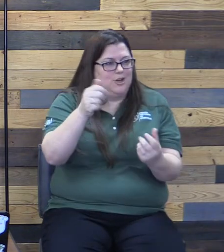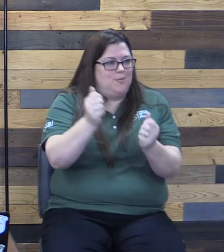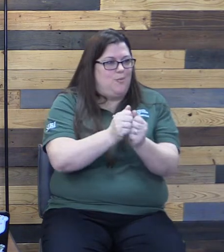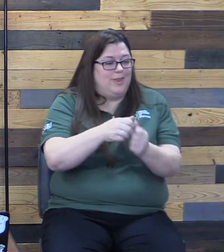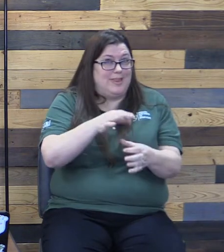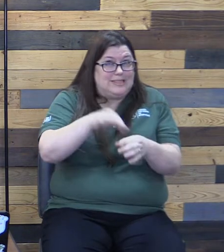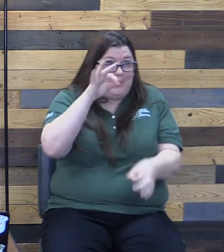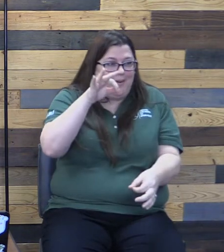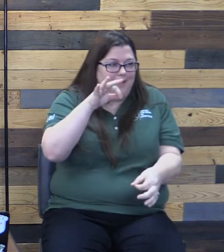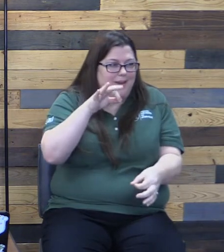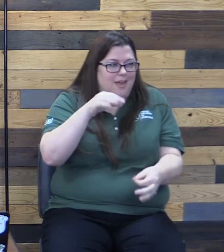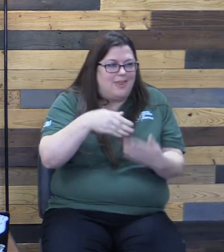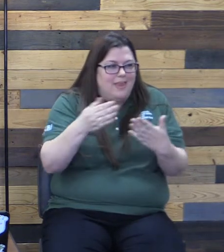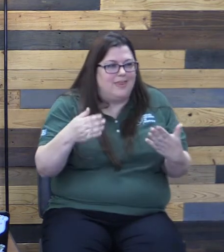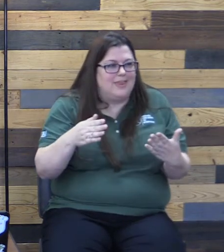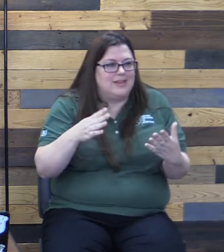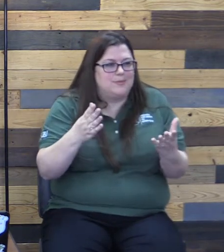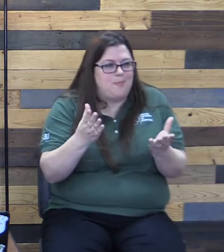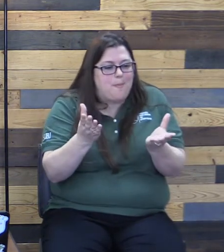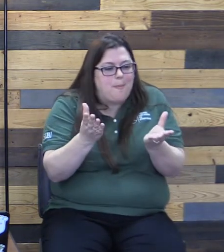softened and chipped away.